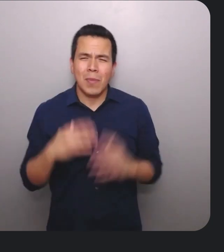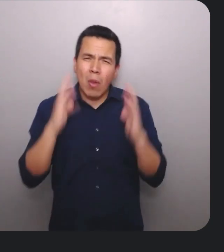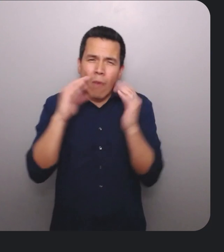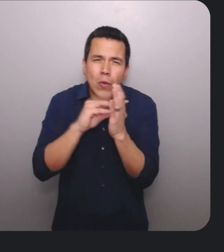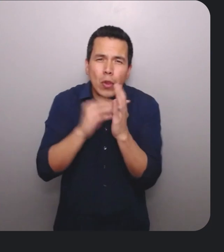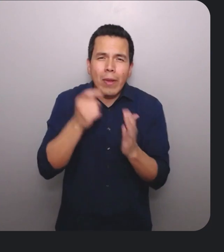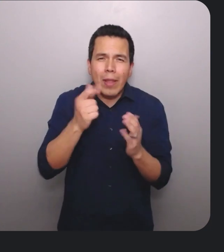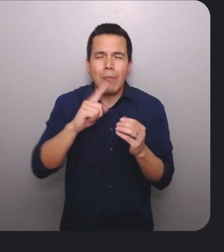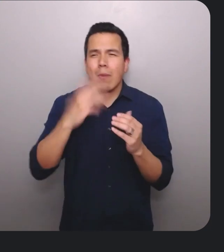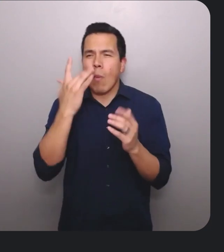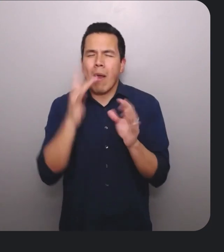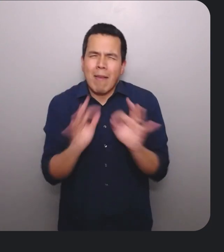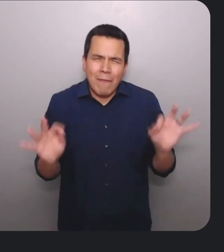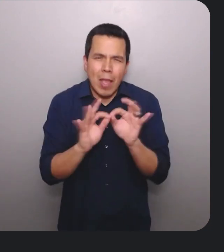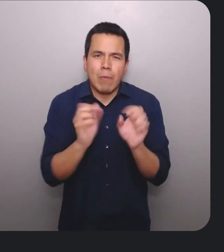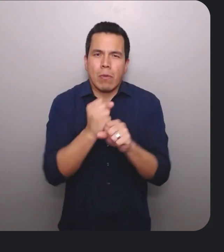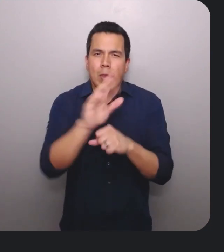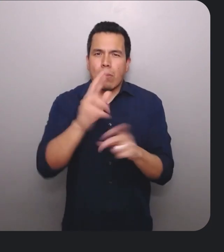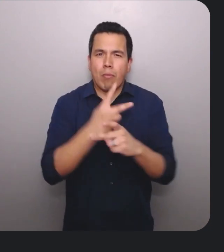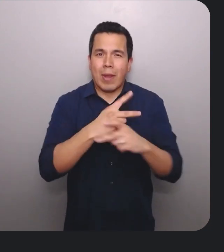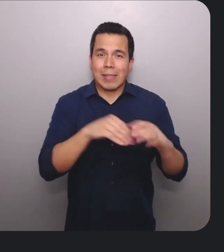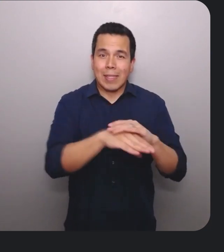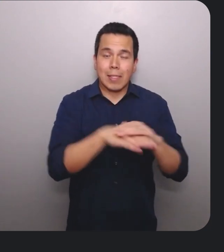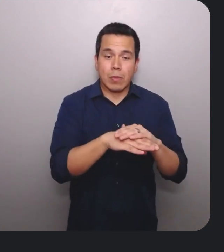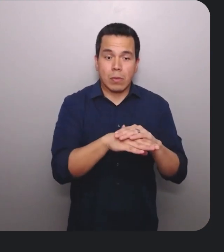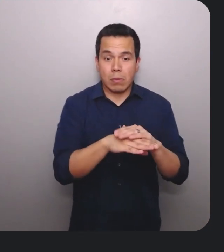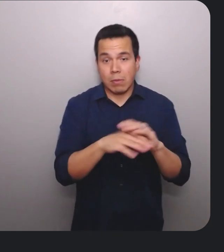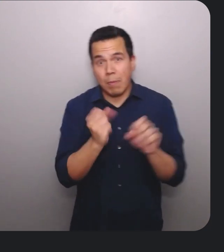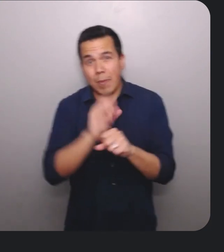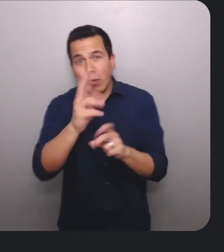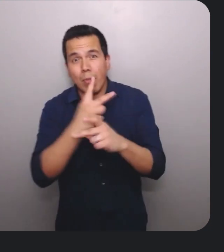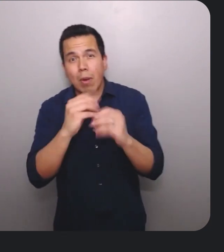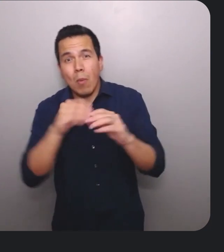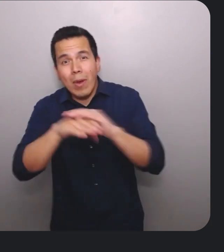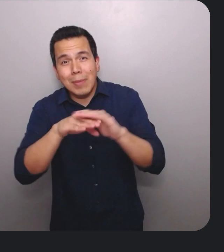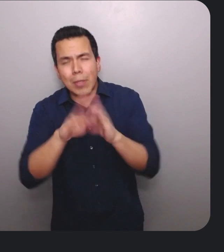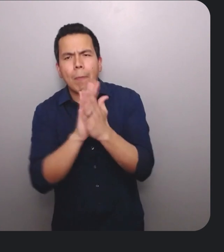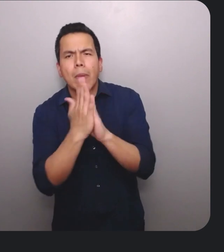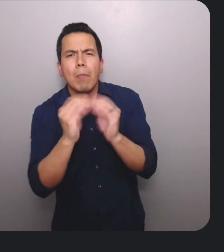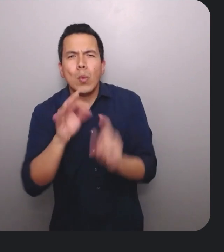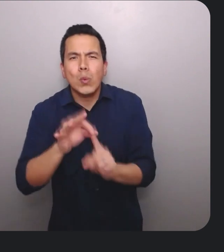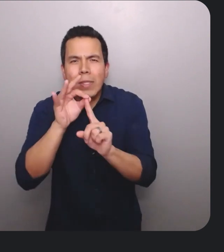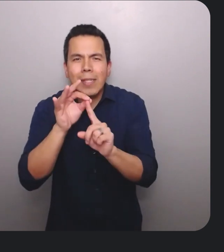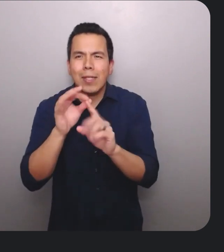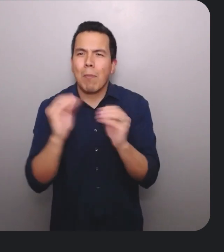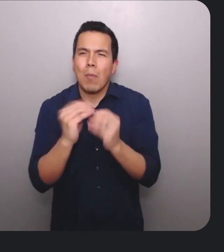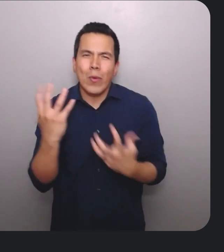learned a little bit about why there is so much value in making products accessible. By making your product more accessible, you make it more